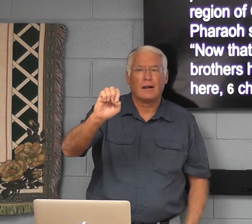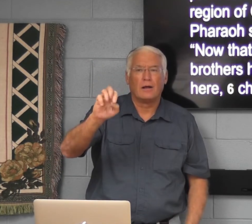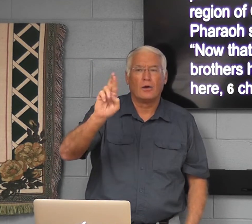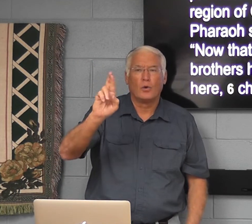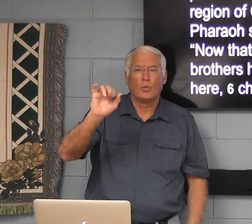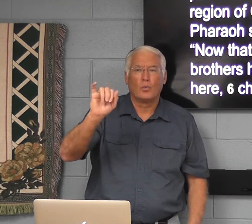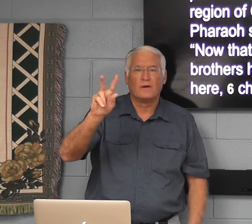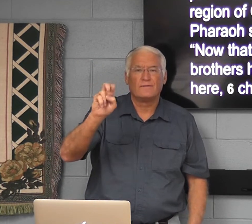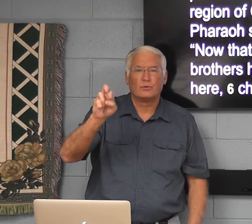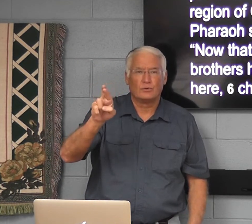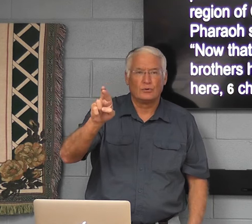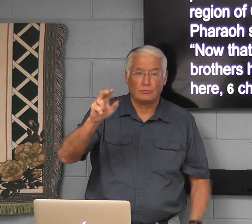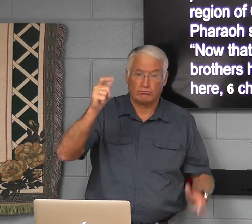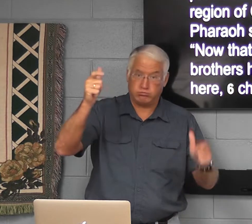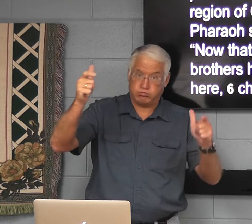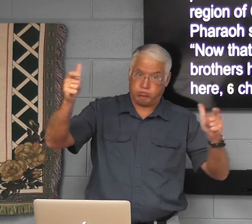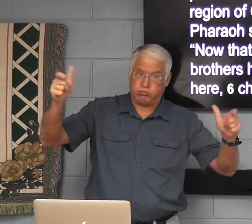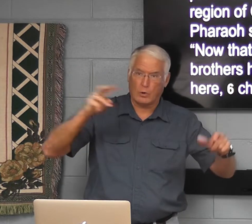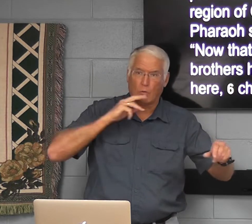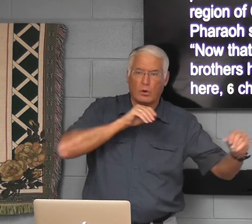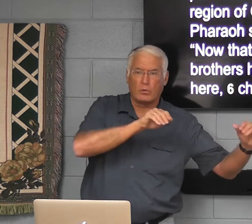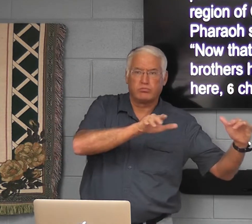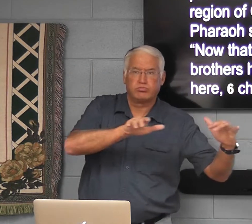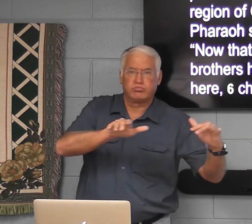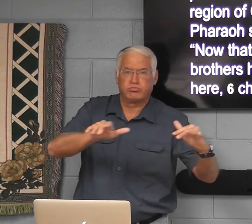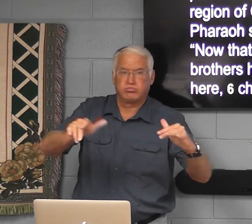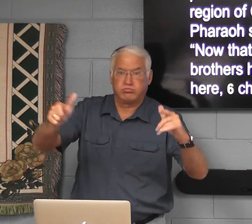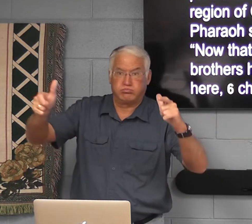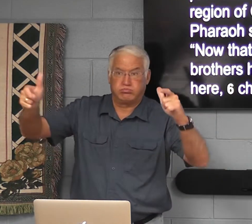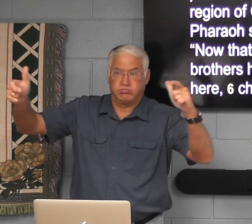Nile River. It's a big river.